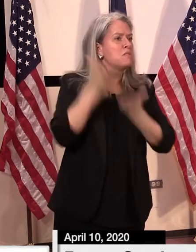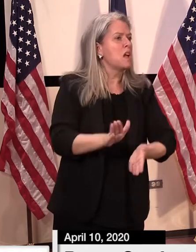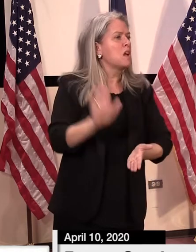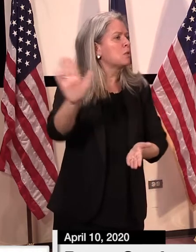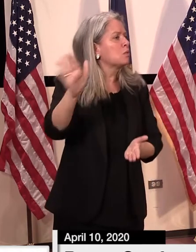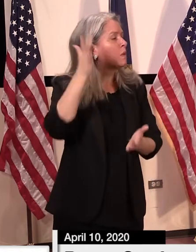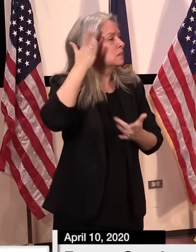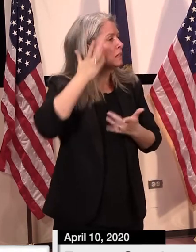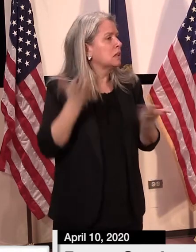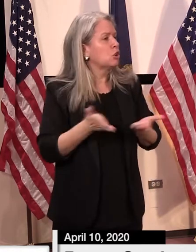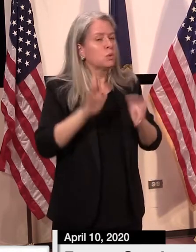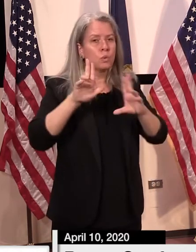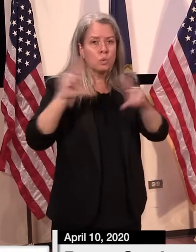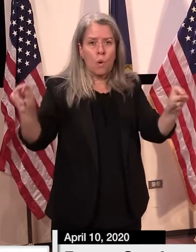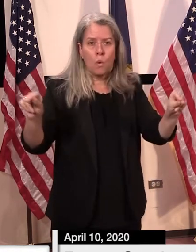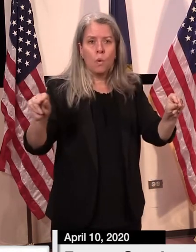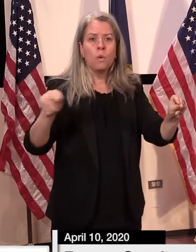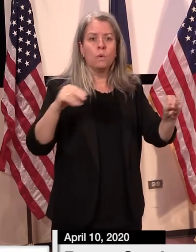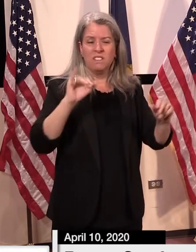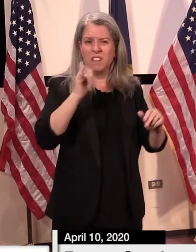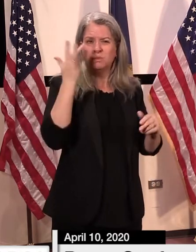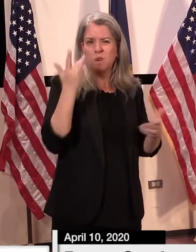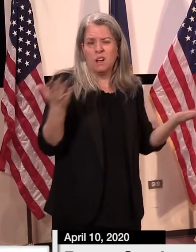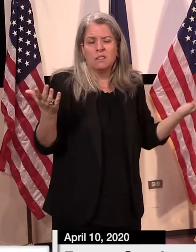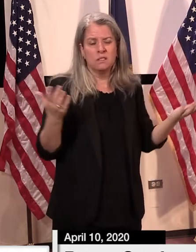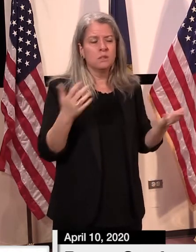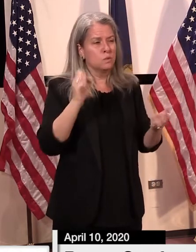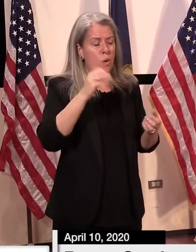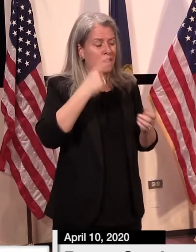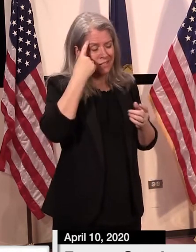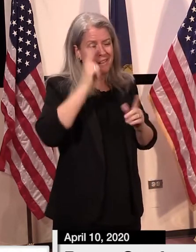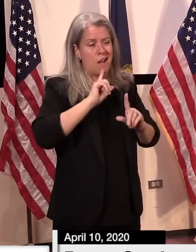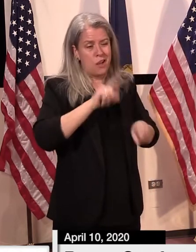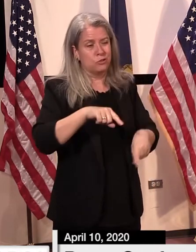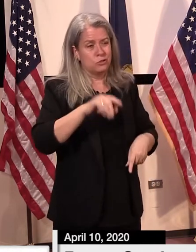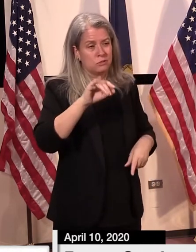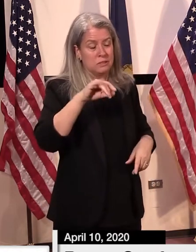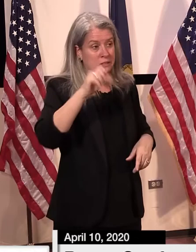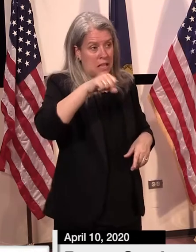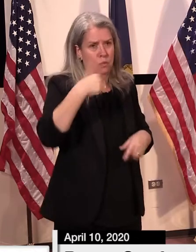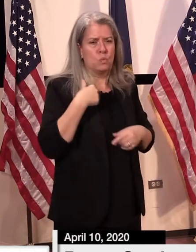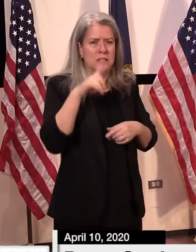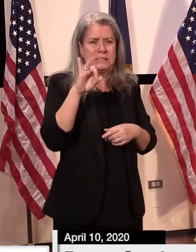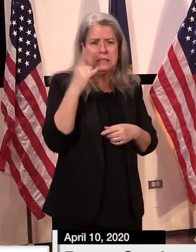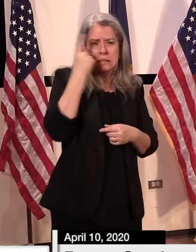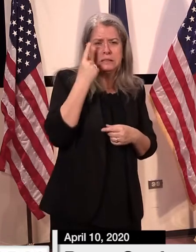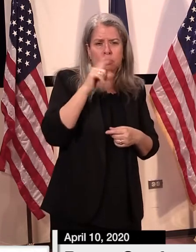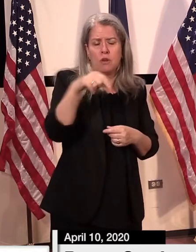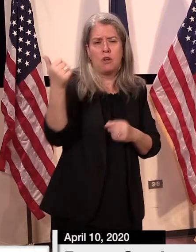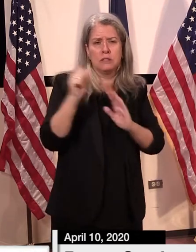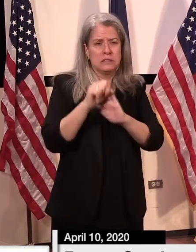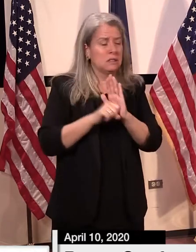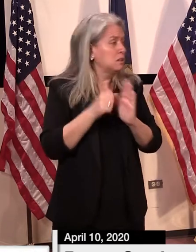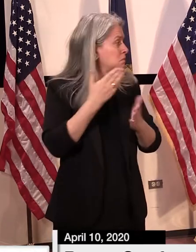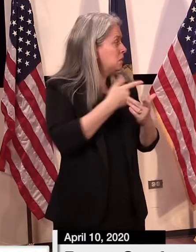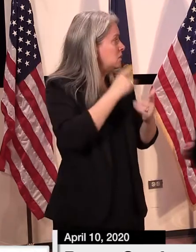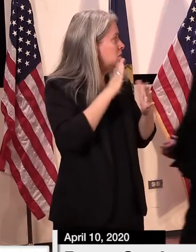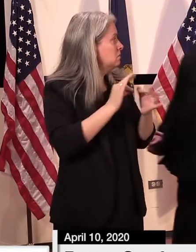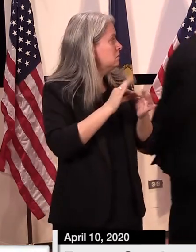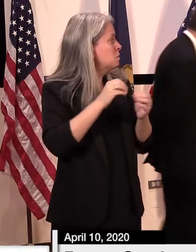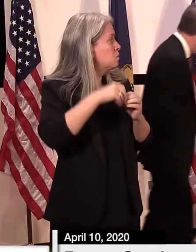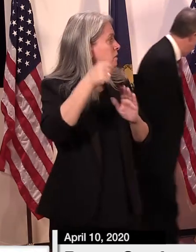the infection with them. So, yes, I think the bottom line is that, but Commissioner Pichak can elaborate.